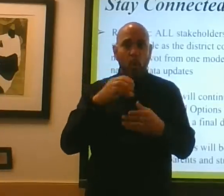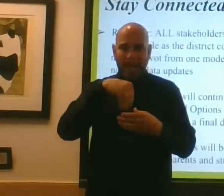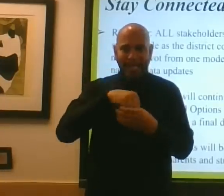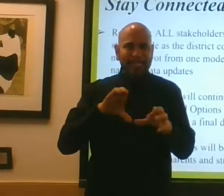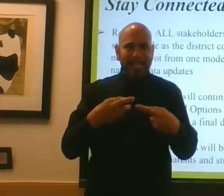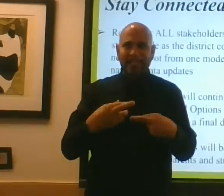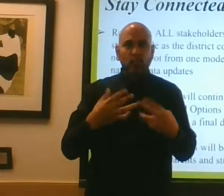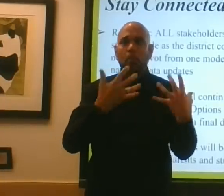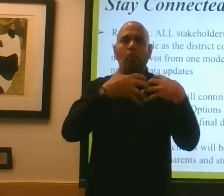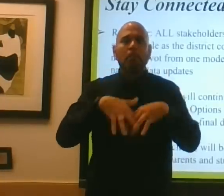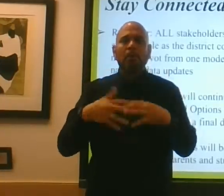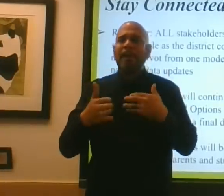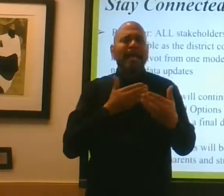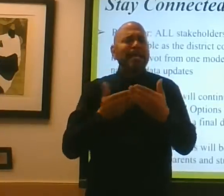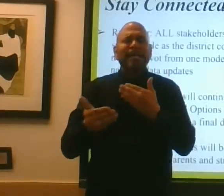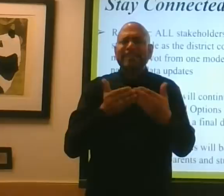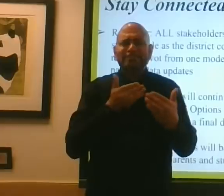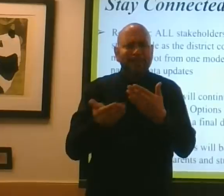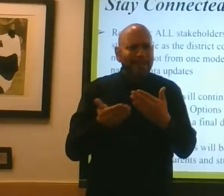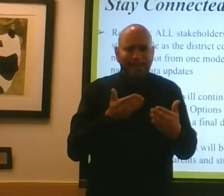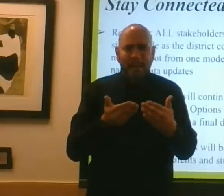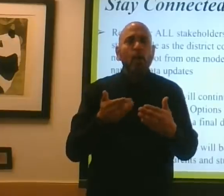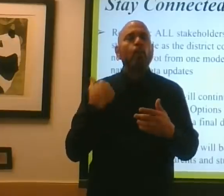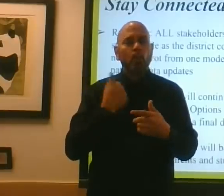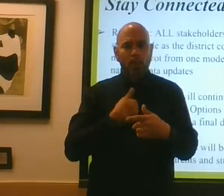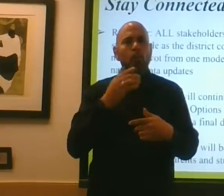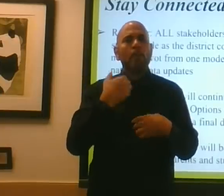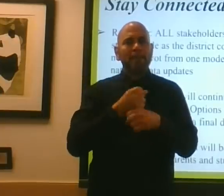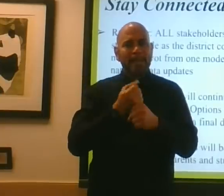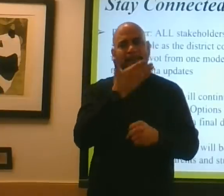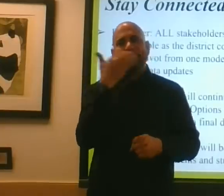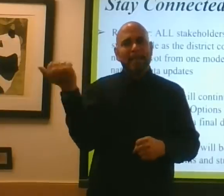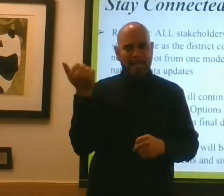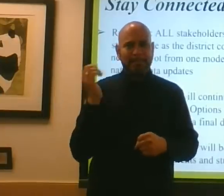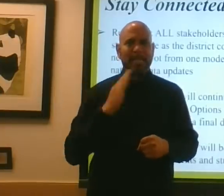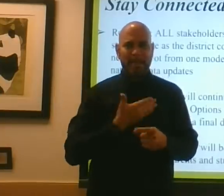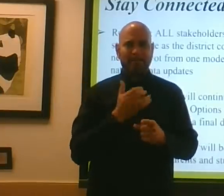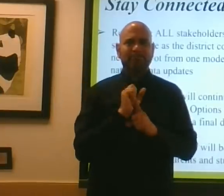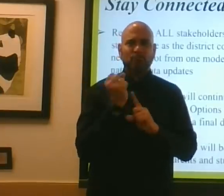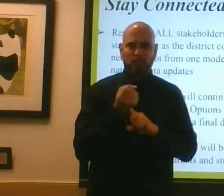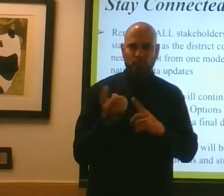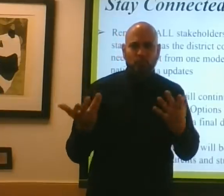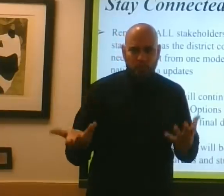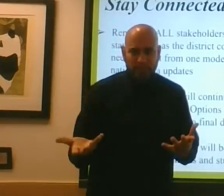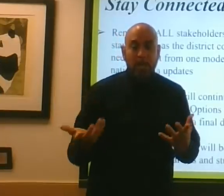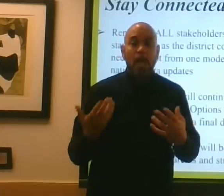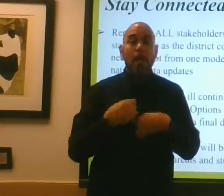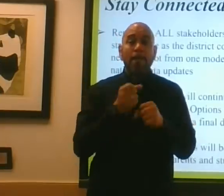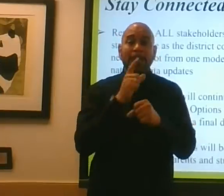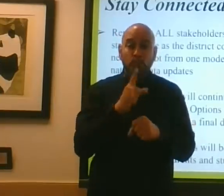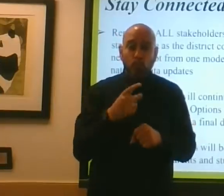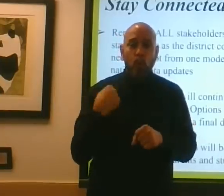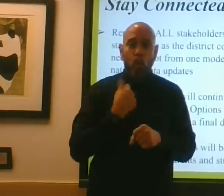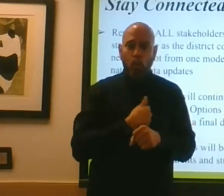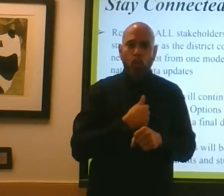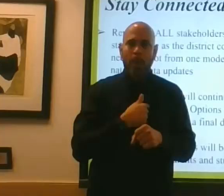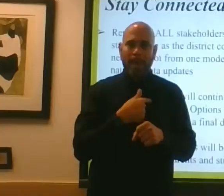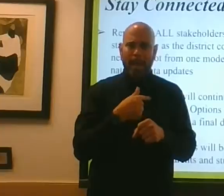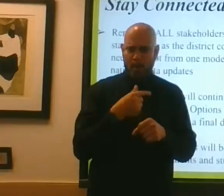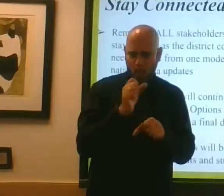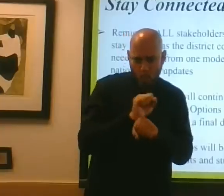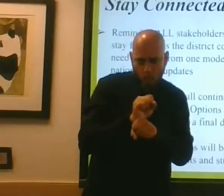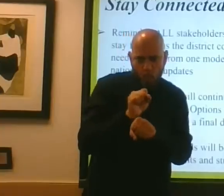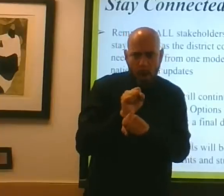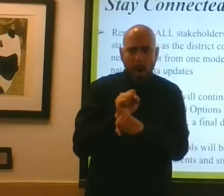It doesn't matter. We're going to make the best out of this situation, and we're going to ensure that we mitigate for what